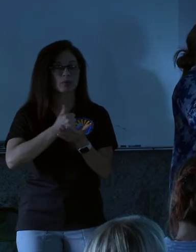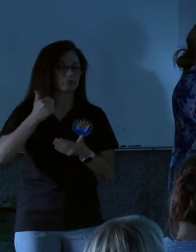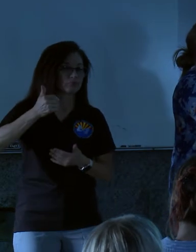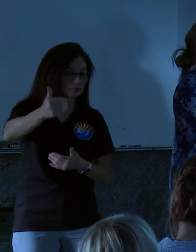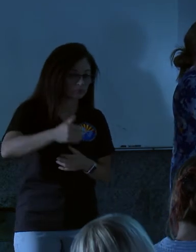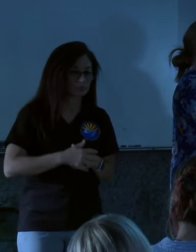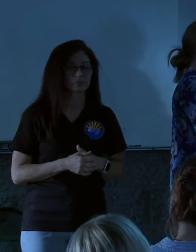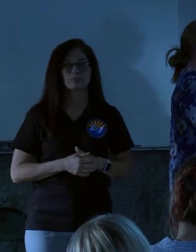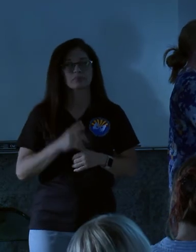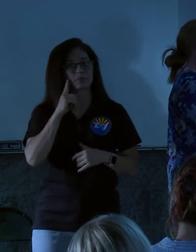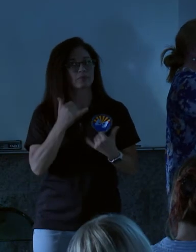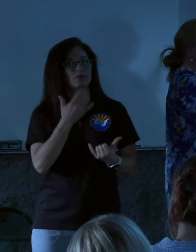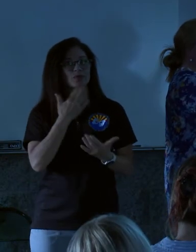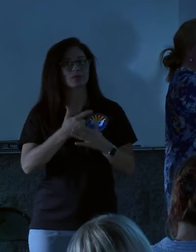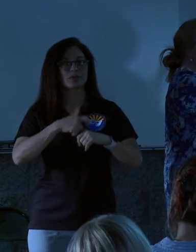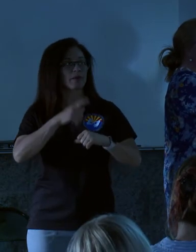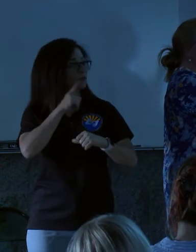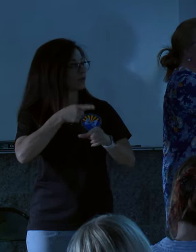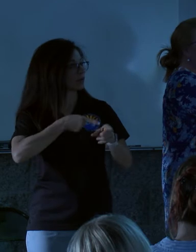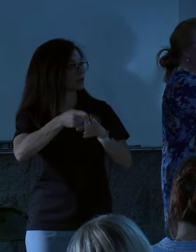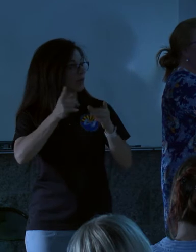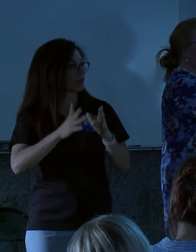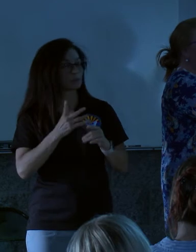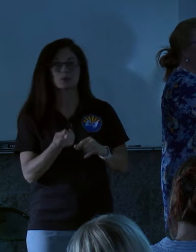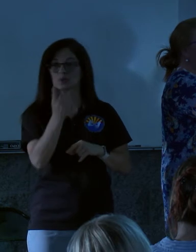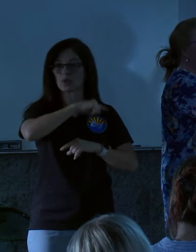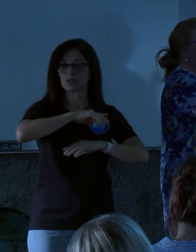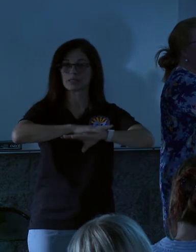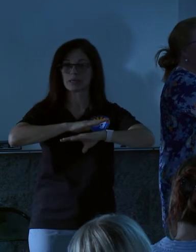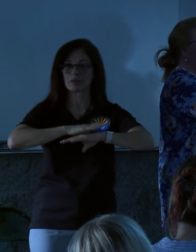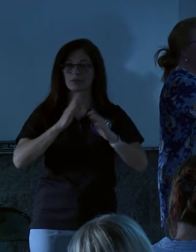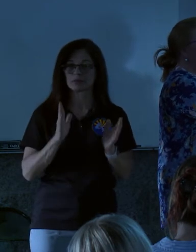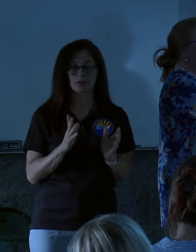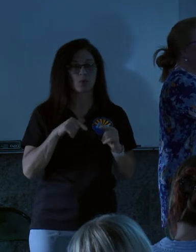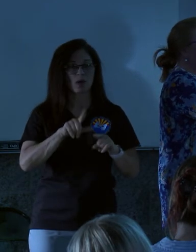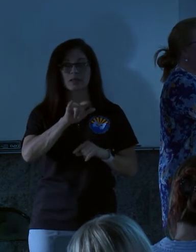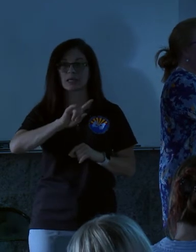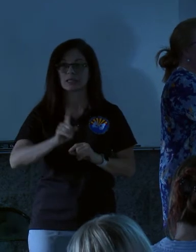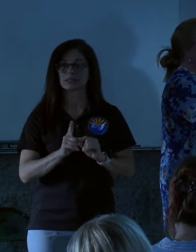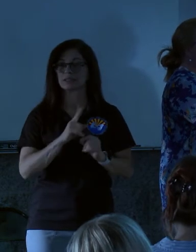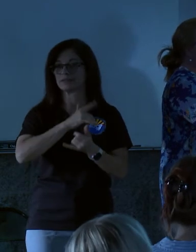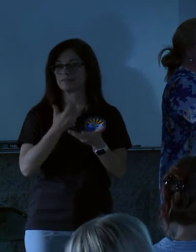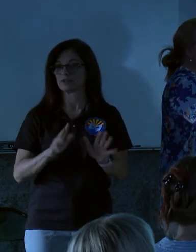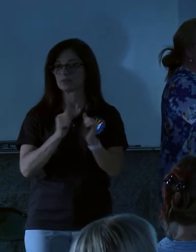I think it would be a good time now for the subject matter experts to get over to the tables while Liz closes out.